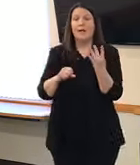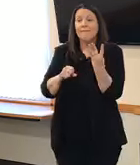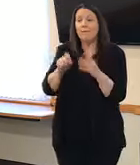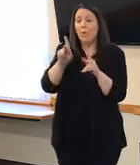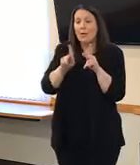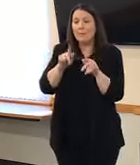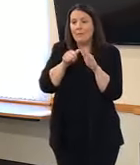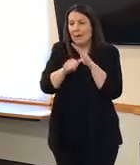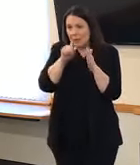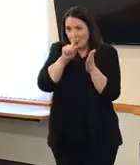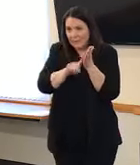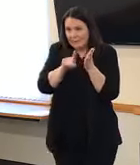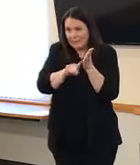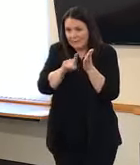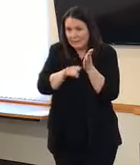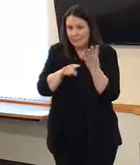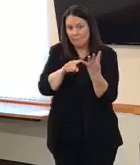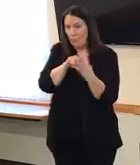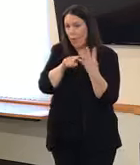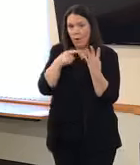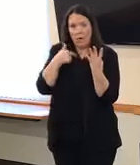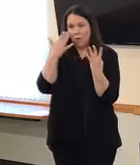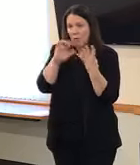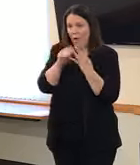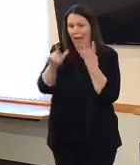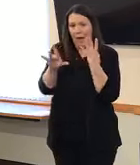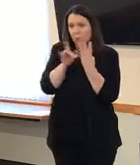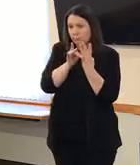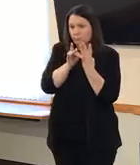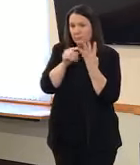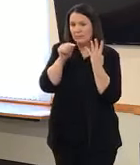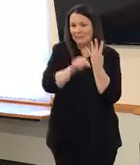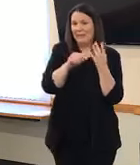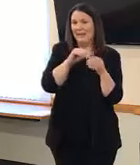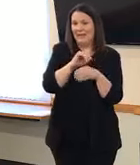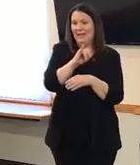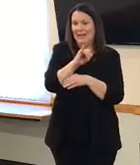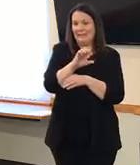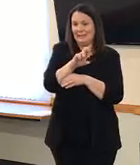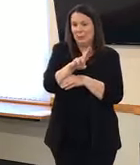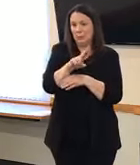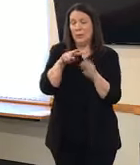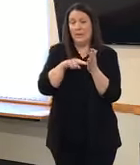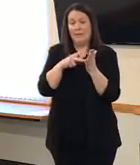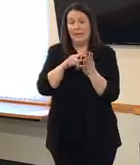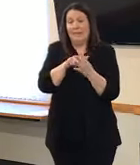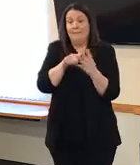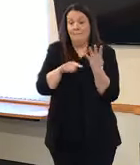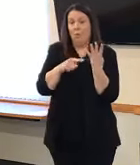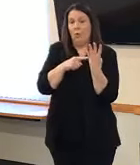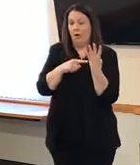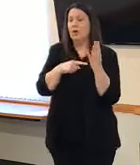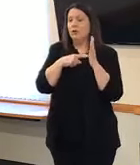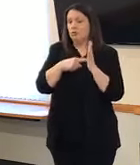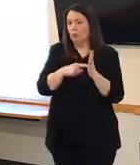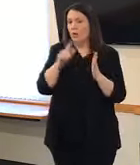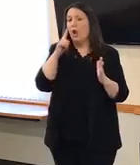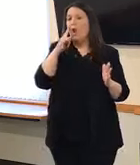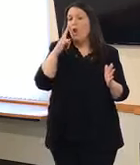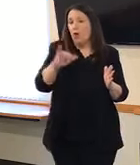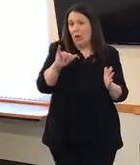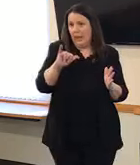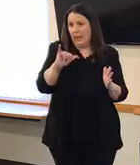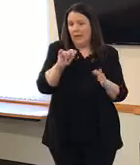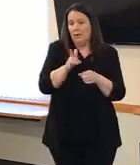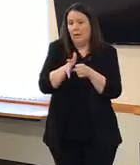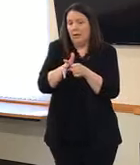investigation that are in the ICU in the four hospitals. Persons under investigation are individuals that are demonstrating symptoms, might